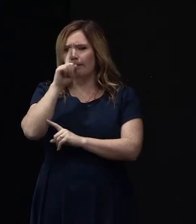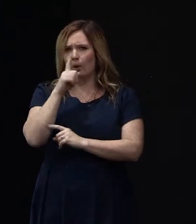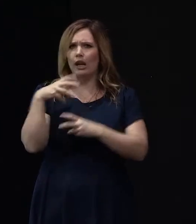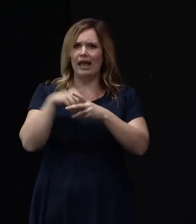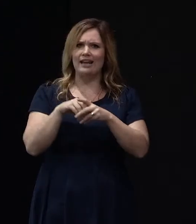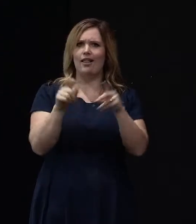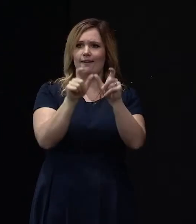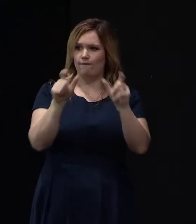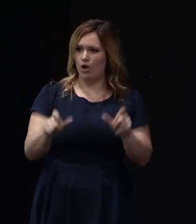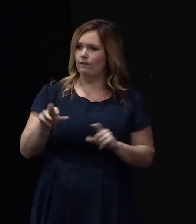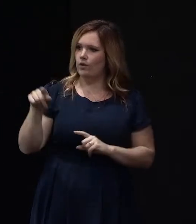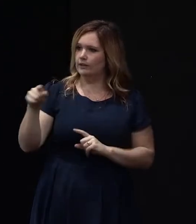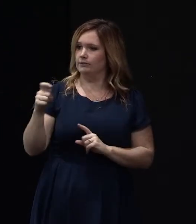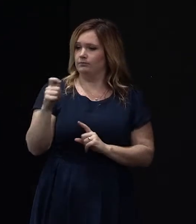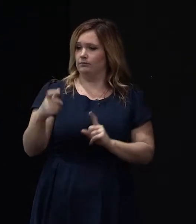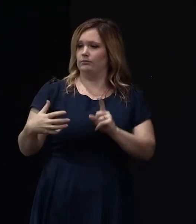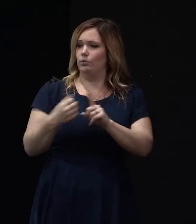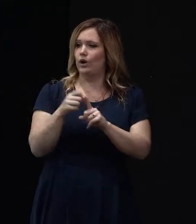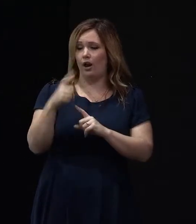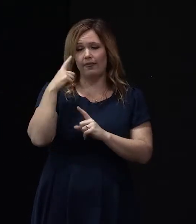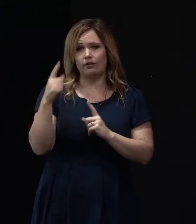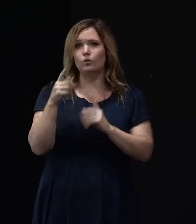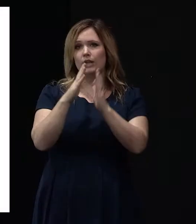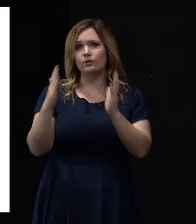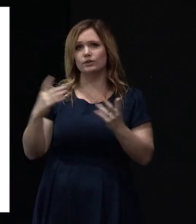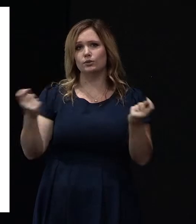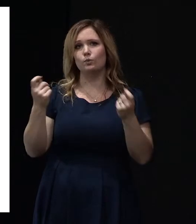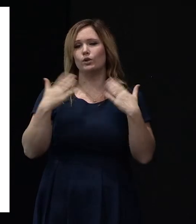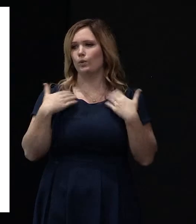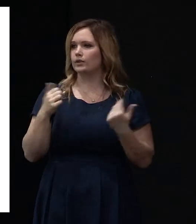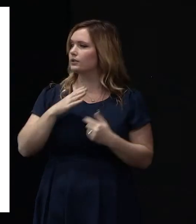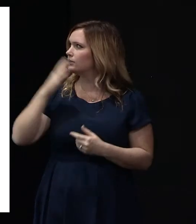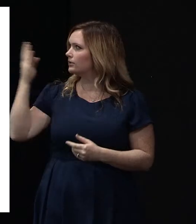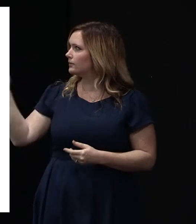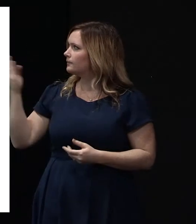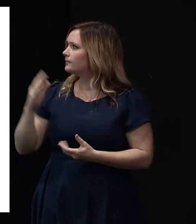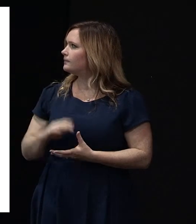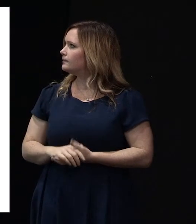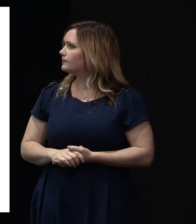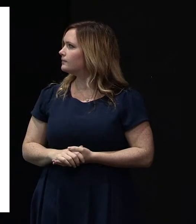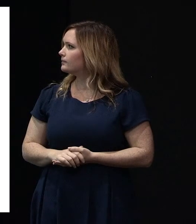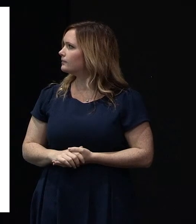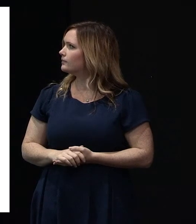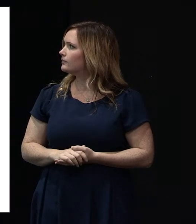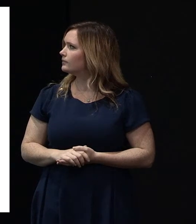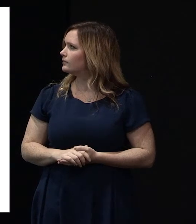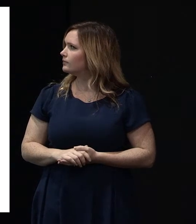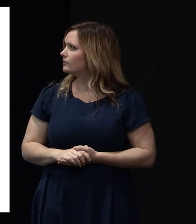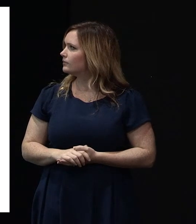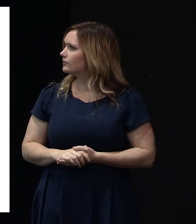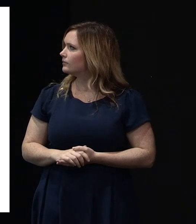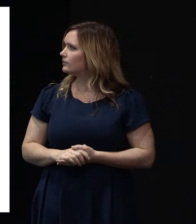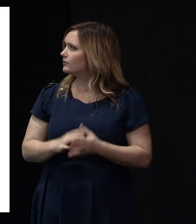we think worked extremely well. And so there we are. This is the plan and I've